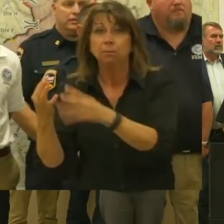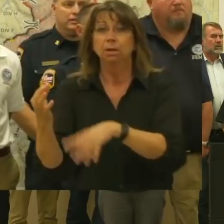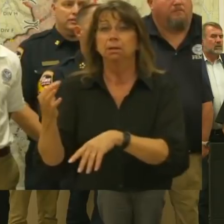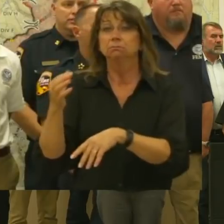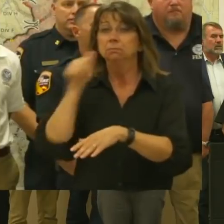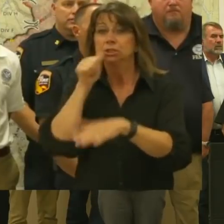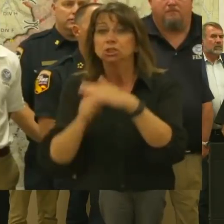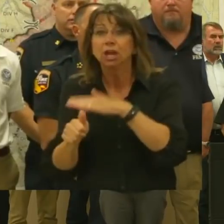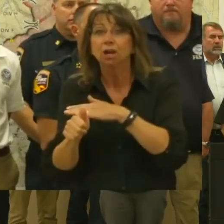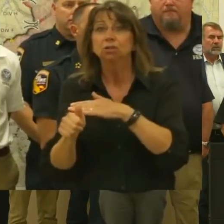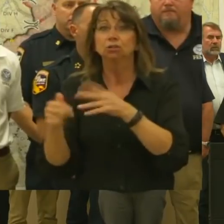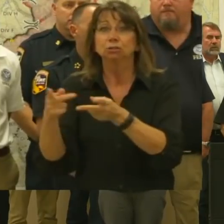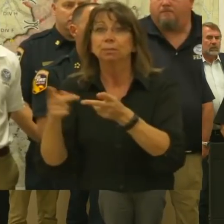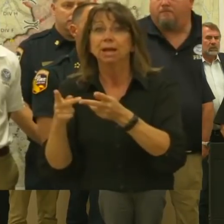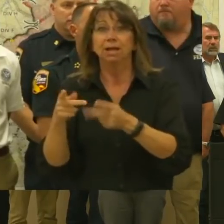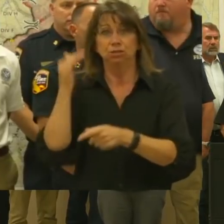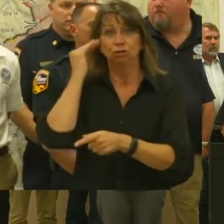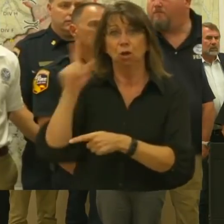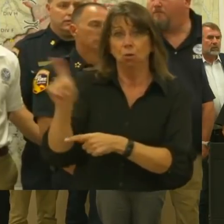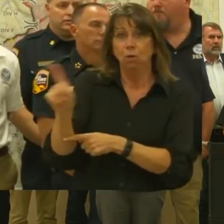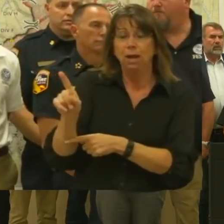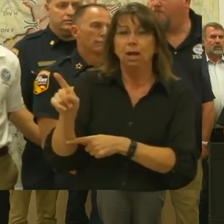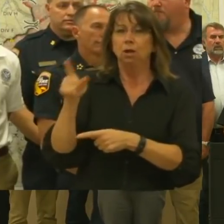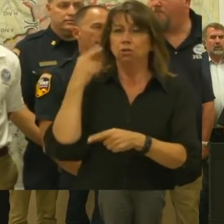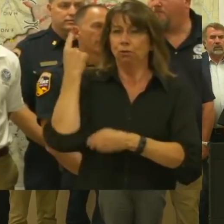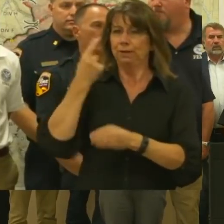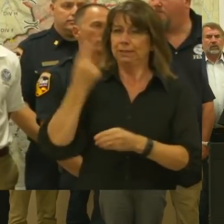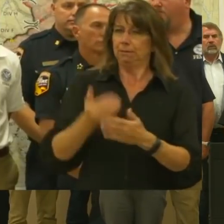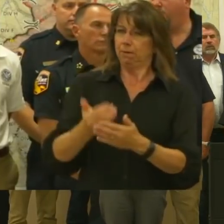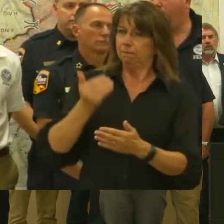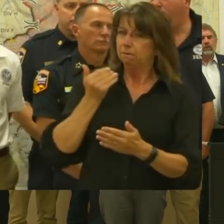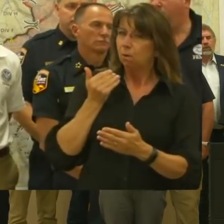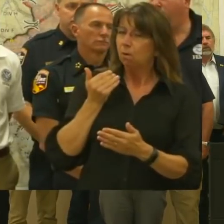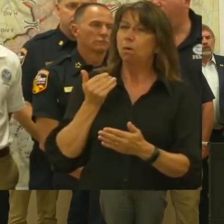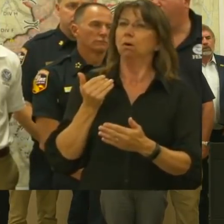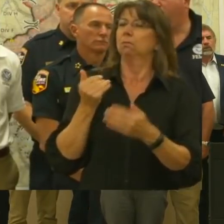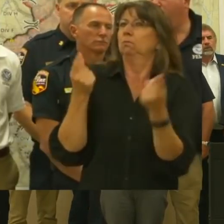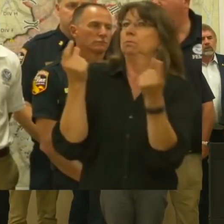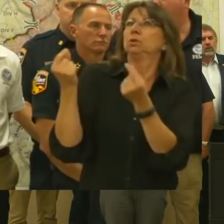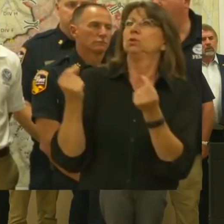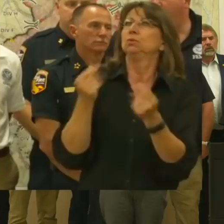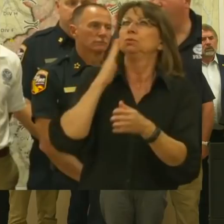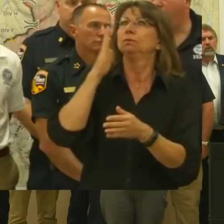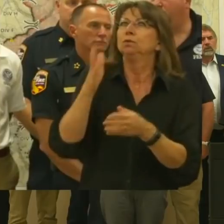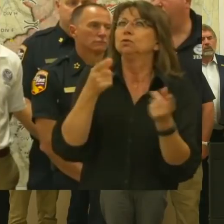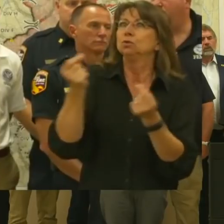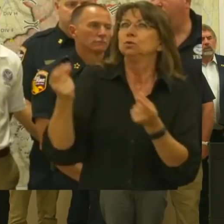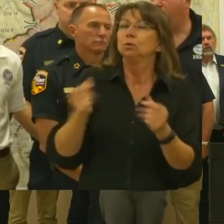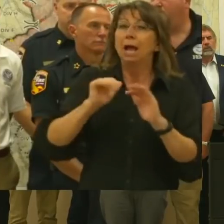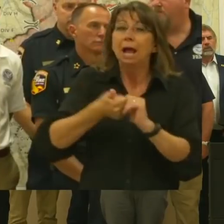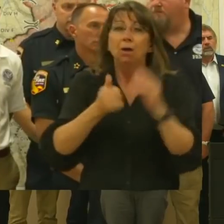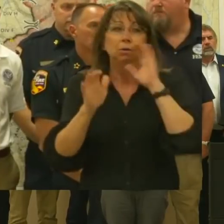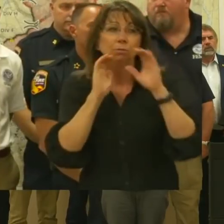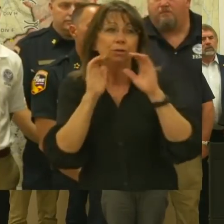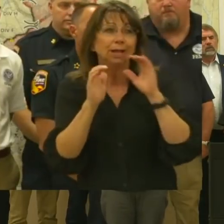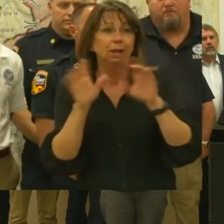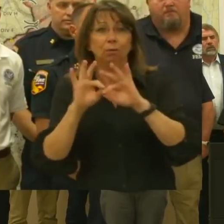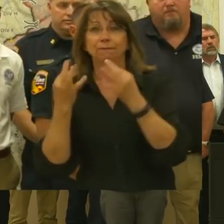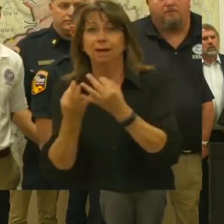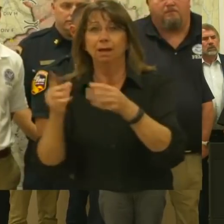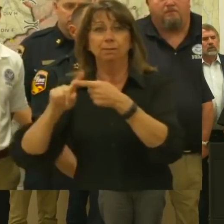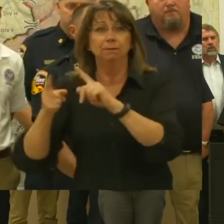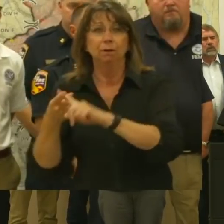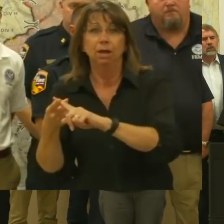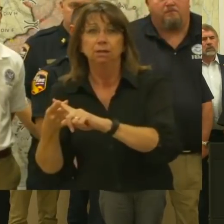shelter? And if so, do you know where they are? But beyond evacuating, it's important to consider how you'll communicate with your loved ones. We always all